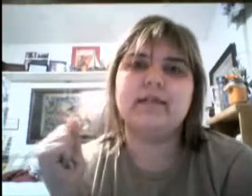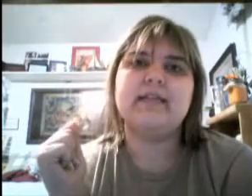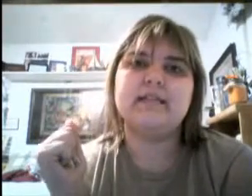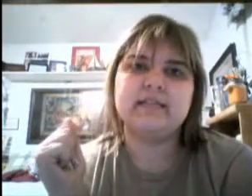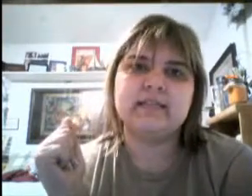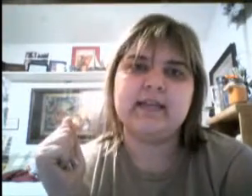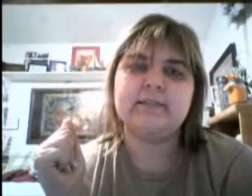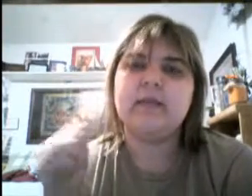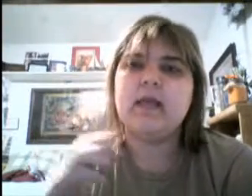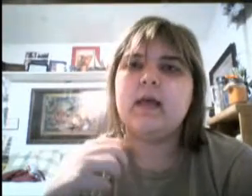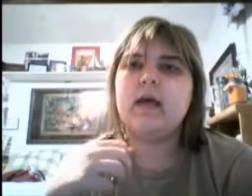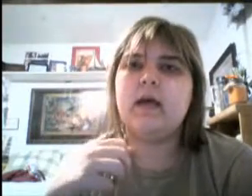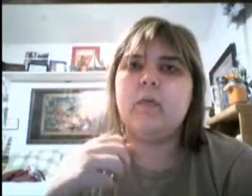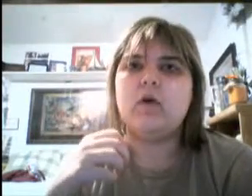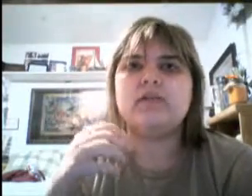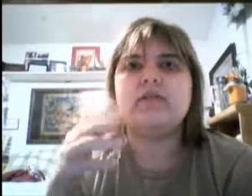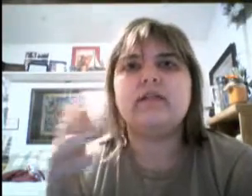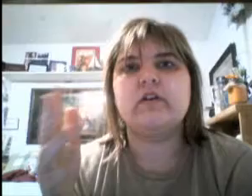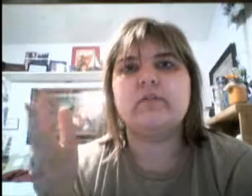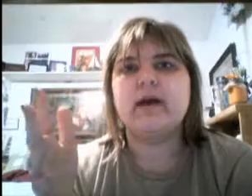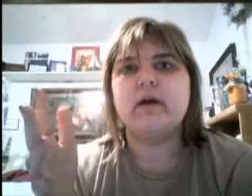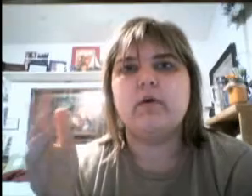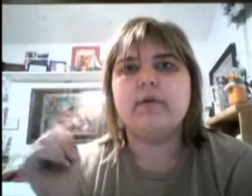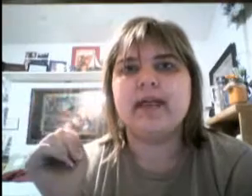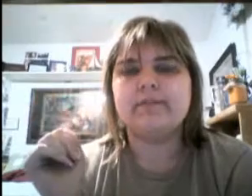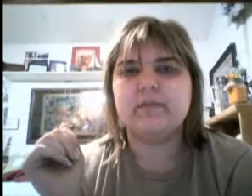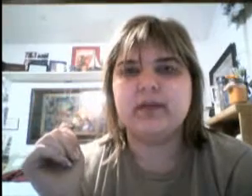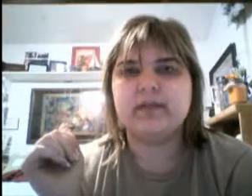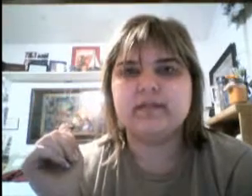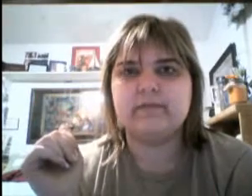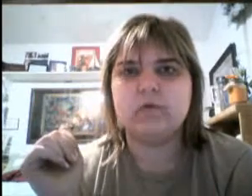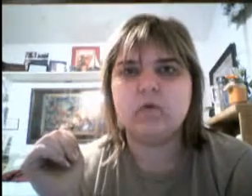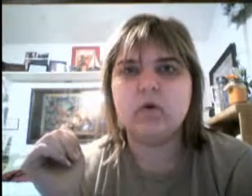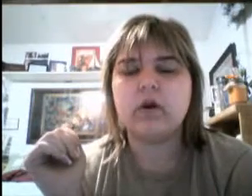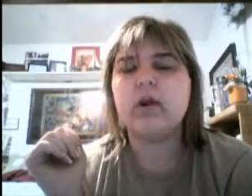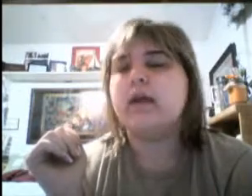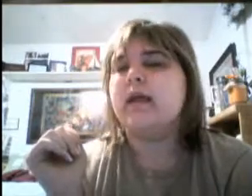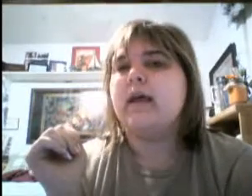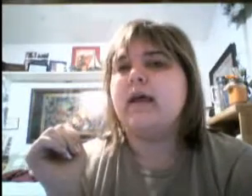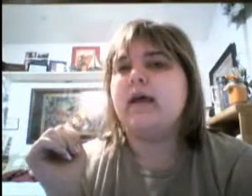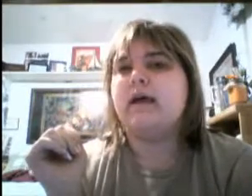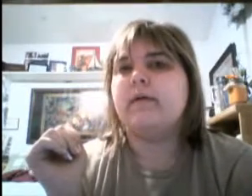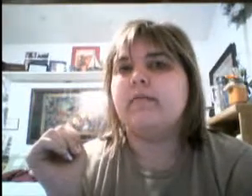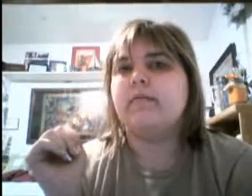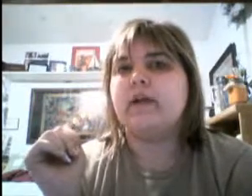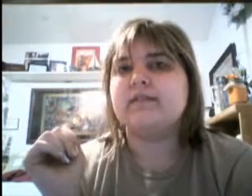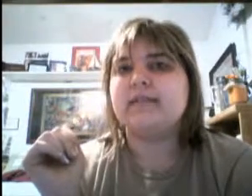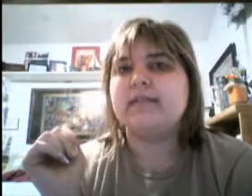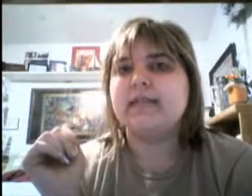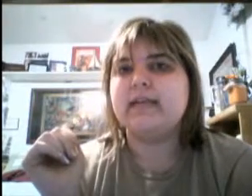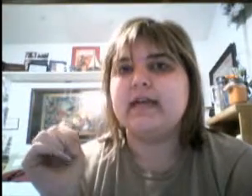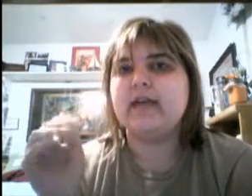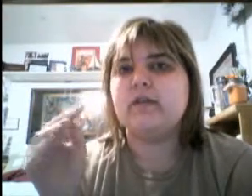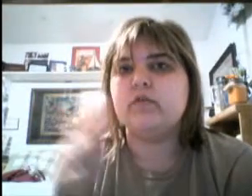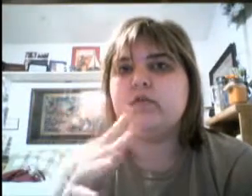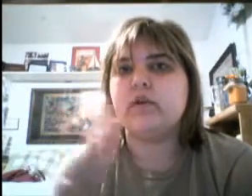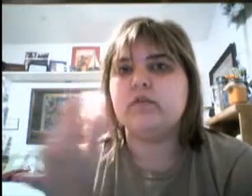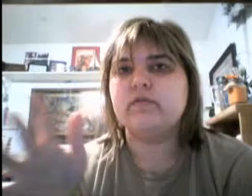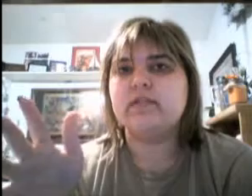really neat to see. Um, also they talked about Captain America Civil War. Um, we got to see kind of who's on whose